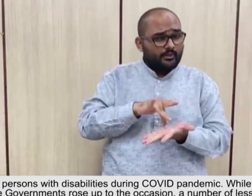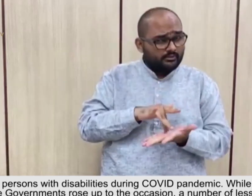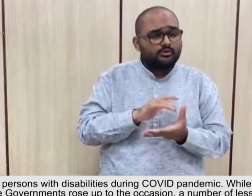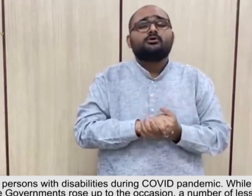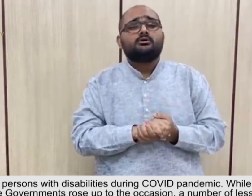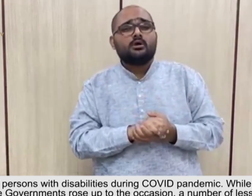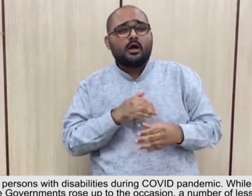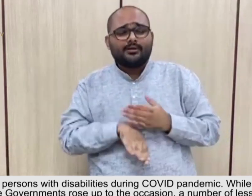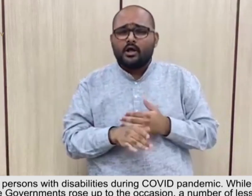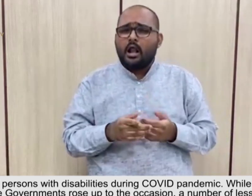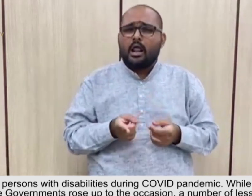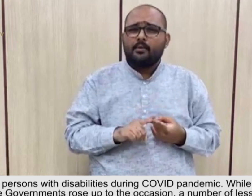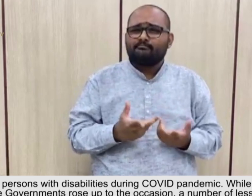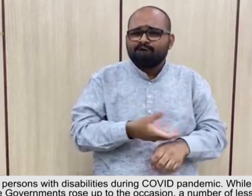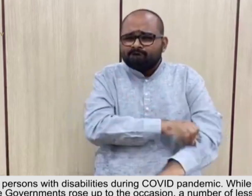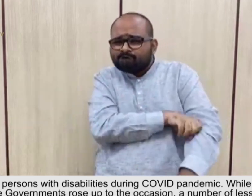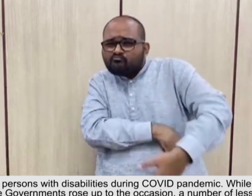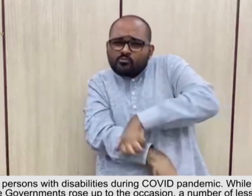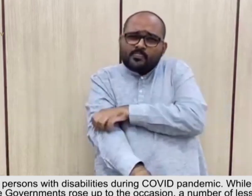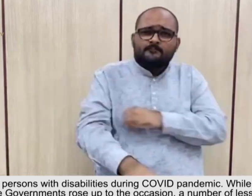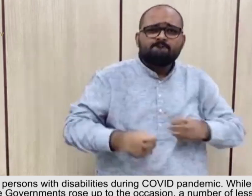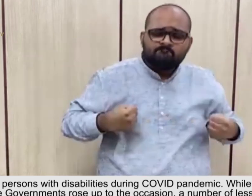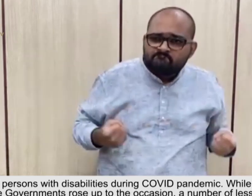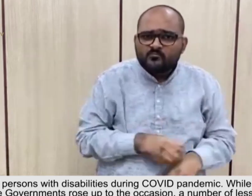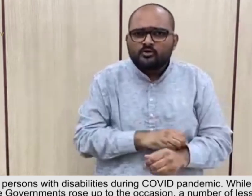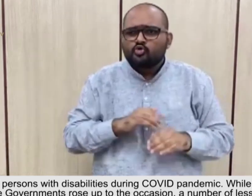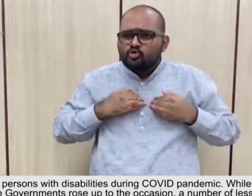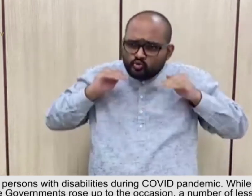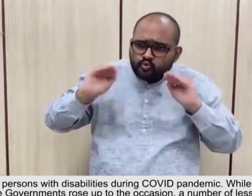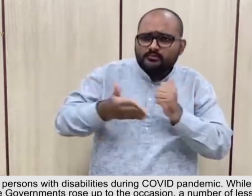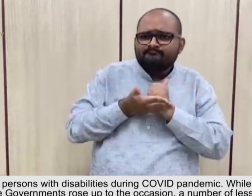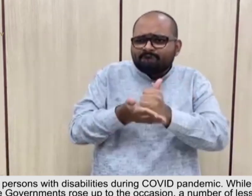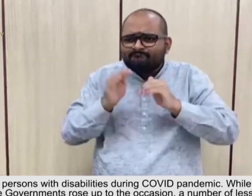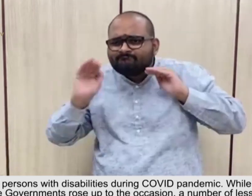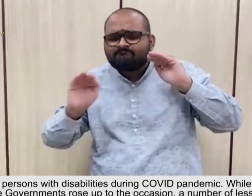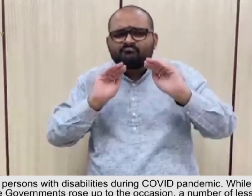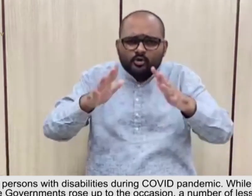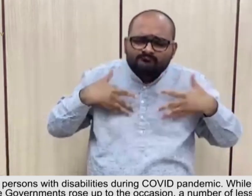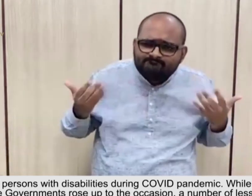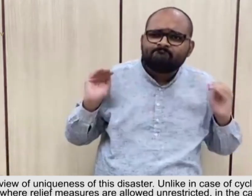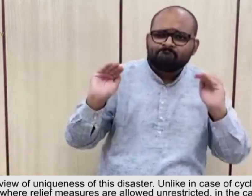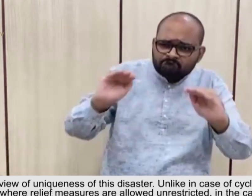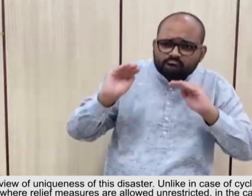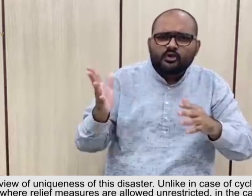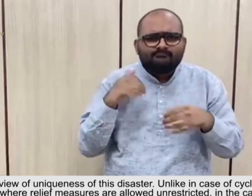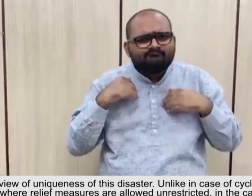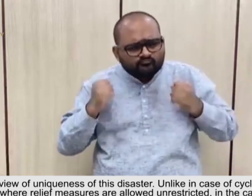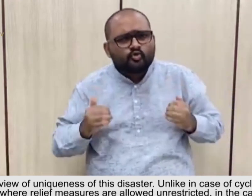rose up to the occasion, a number of lessons were learned in view of uniqueness of this